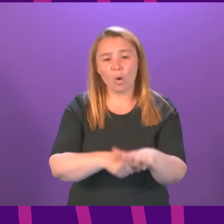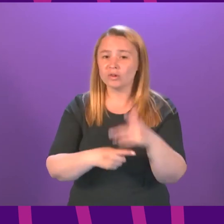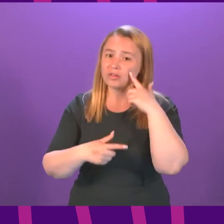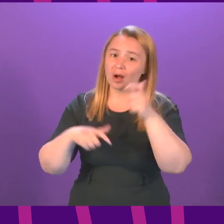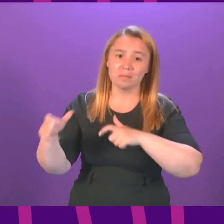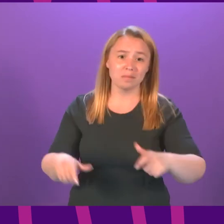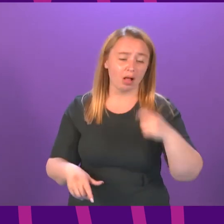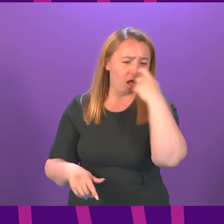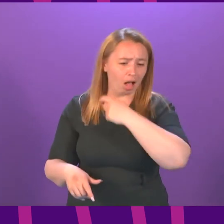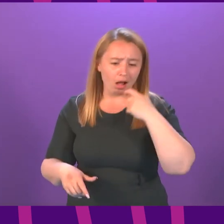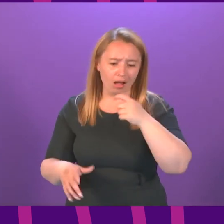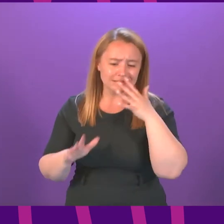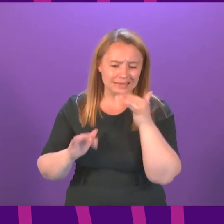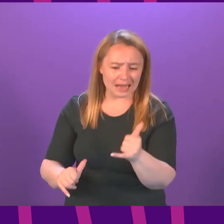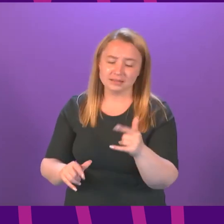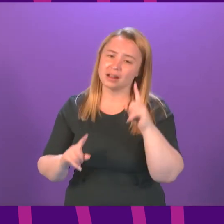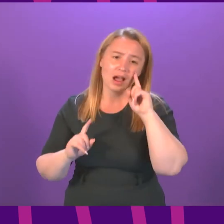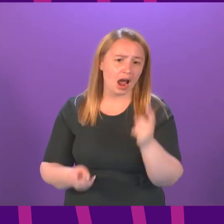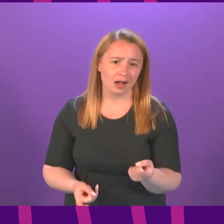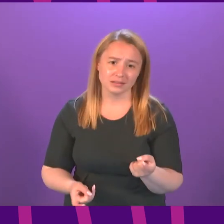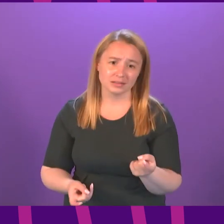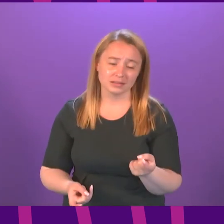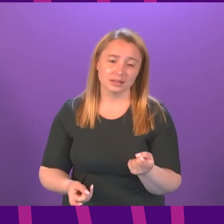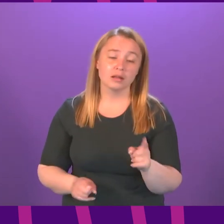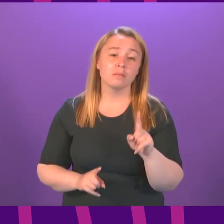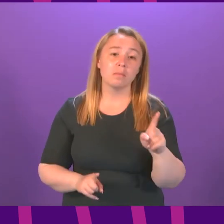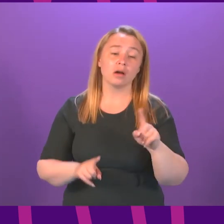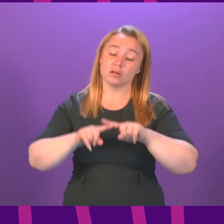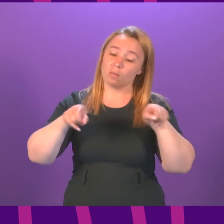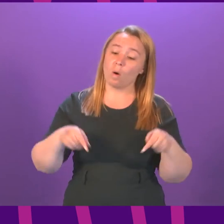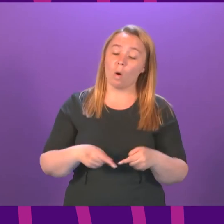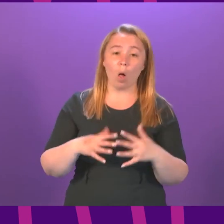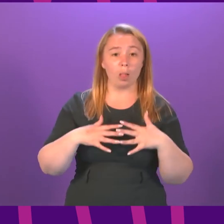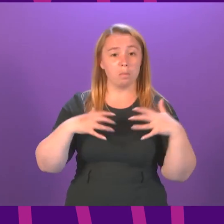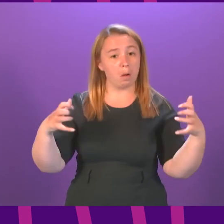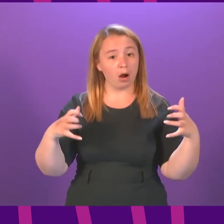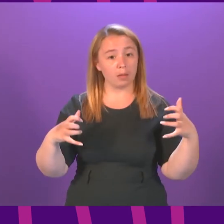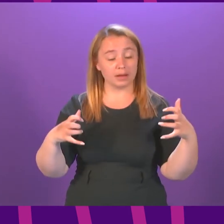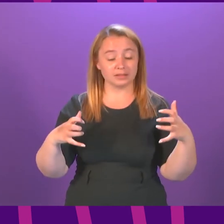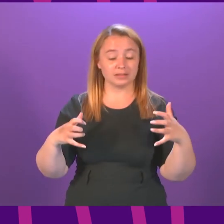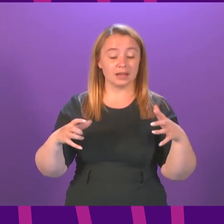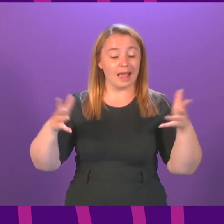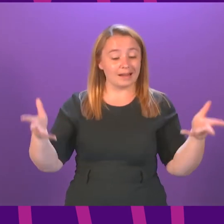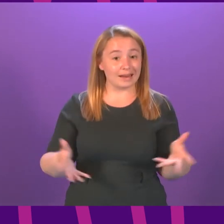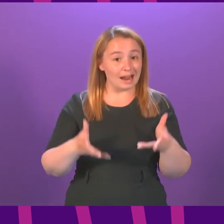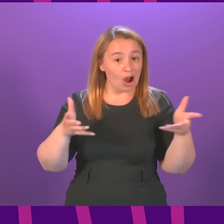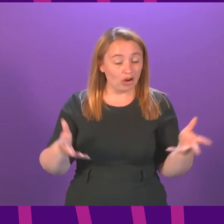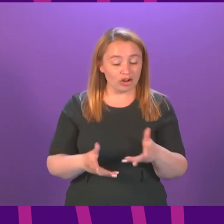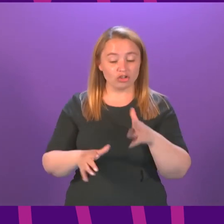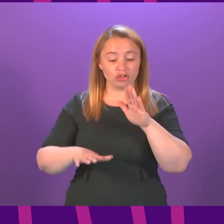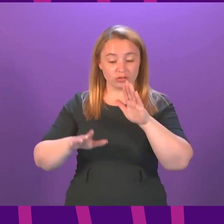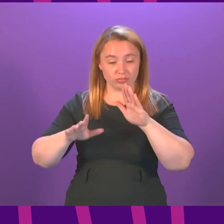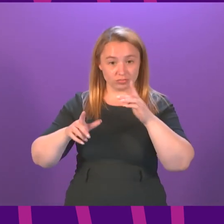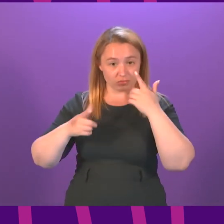take the test all of us and I would include all members of this parliament in our own constituencies can encourage